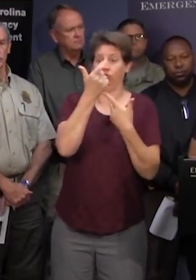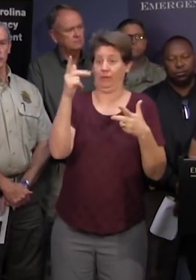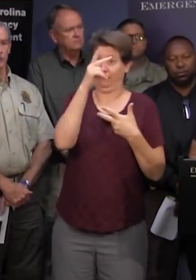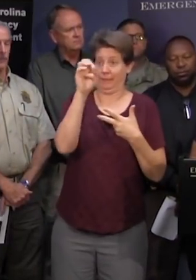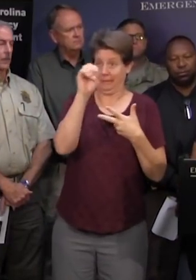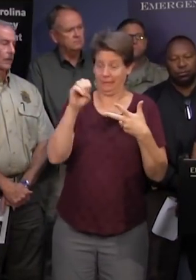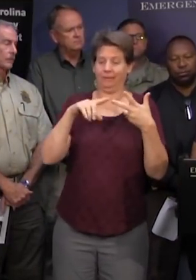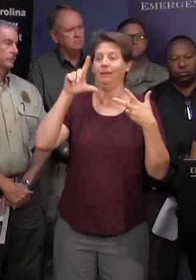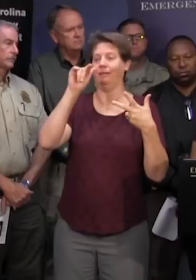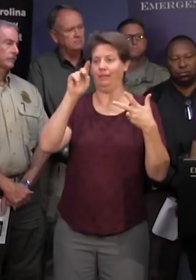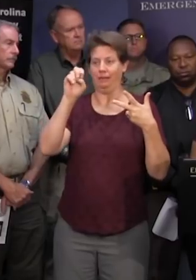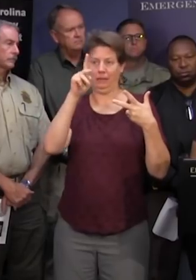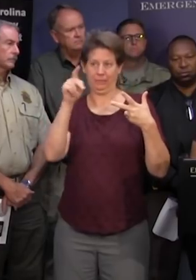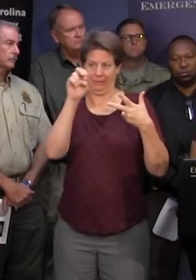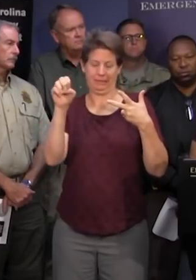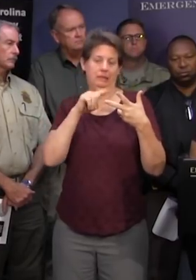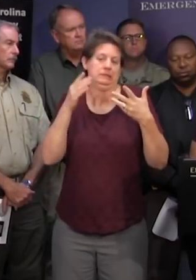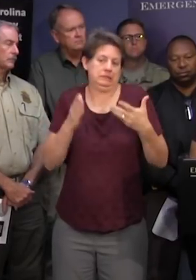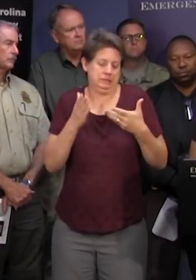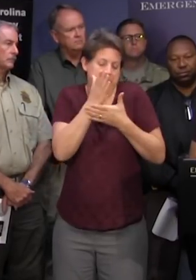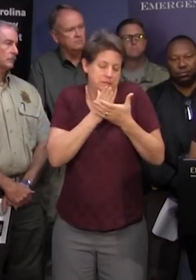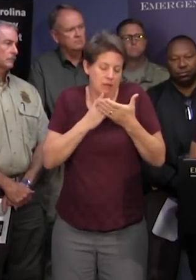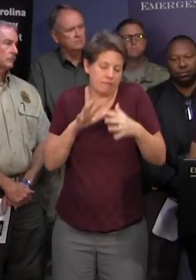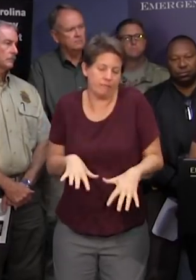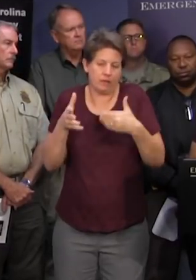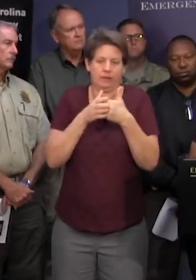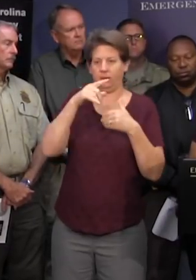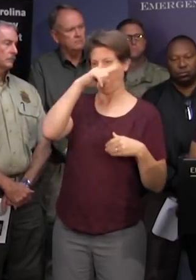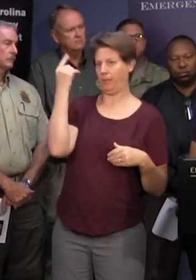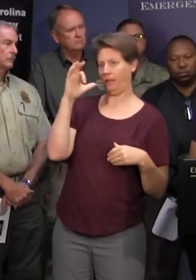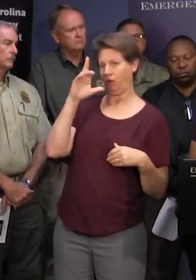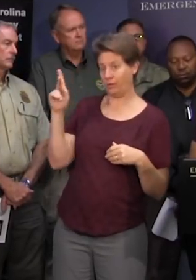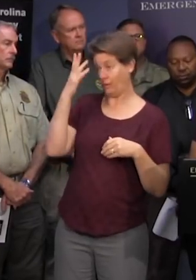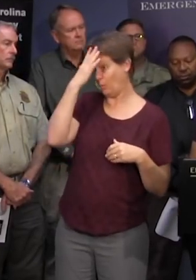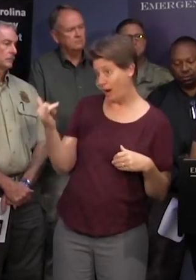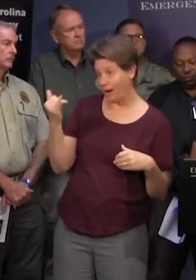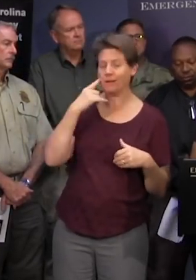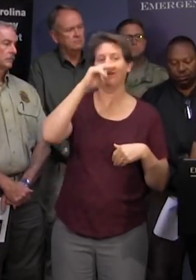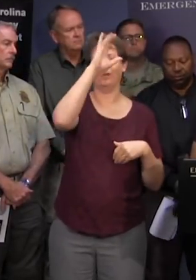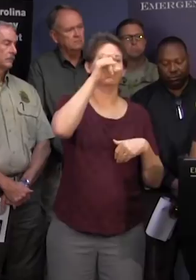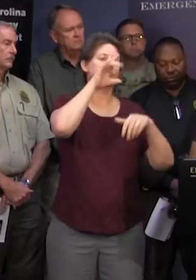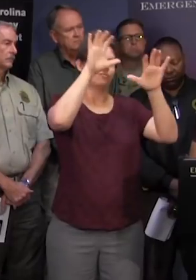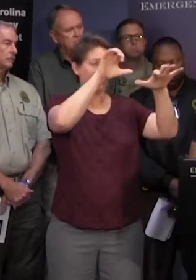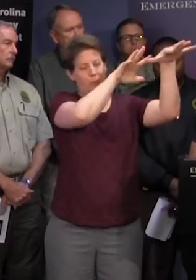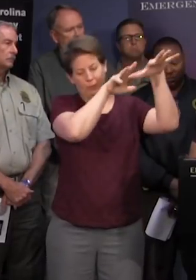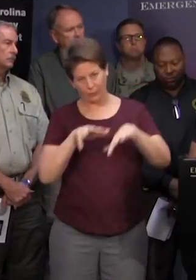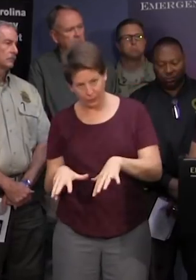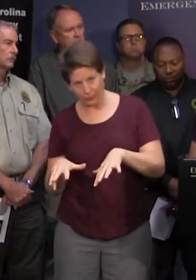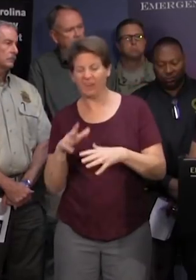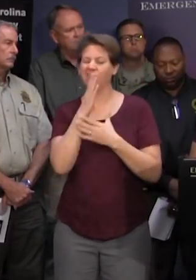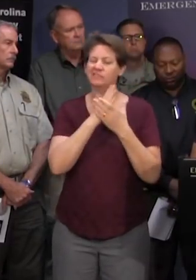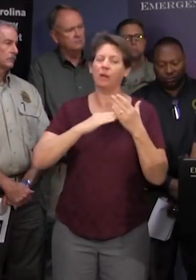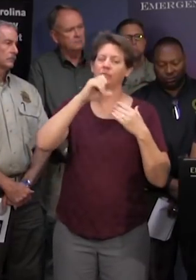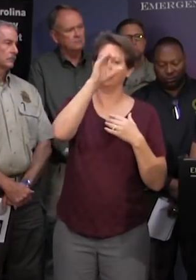with at least moderate flooding along the Black Creek due to heavy rainfall from North Carolina and other areas in northern South Carolina